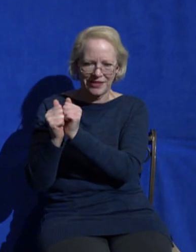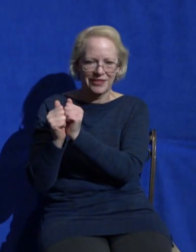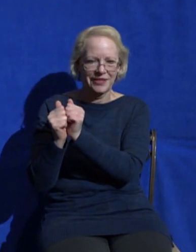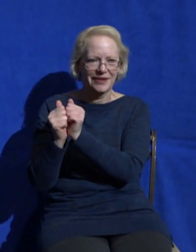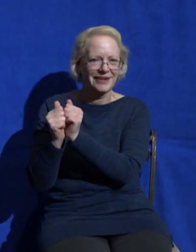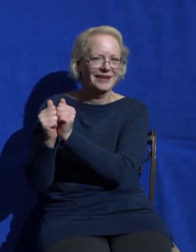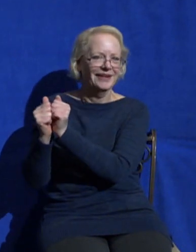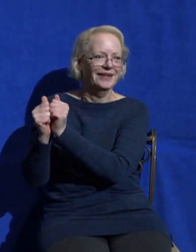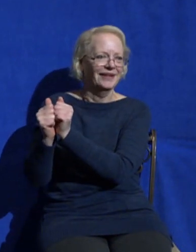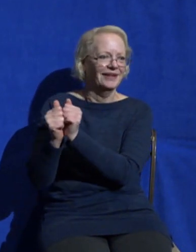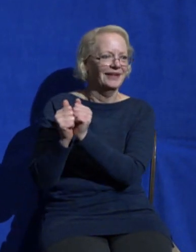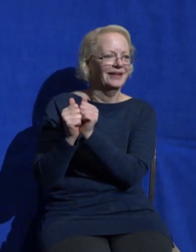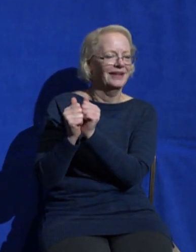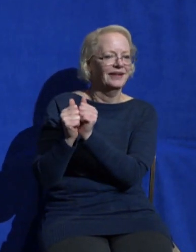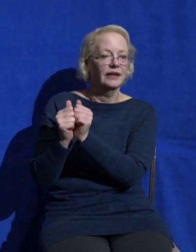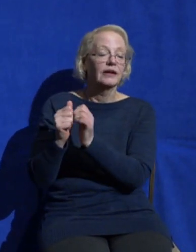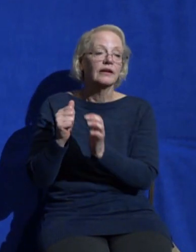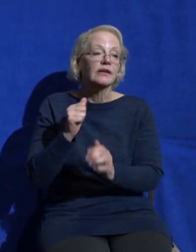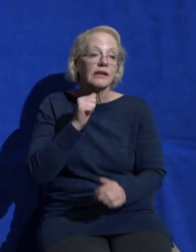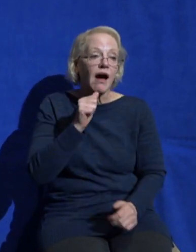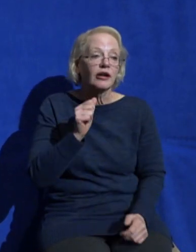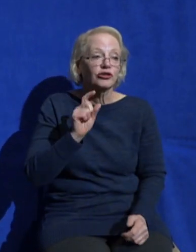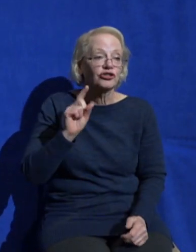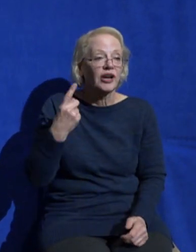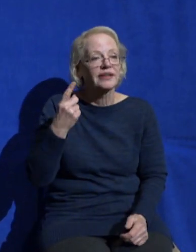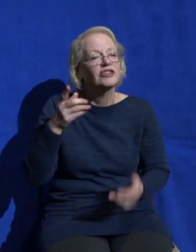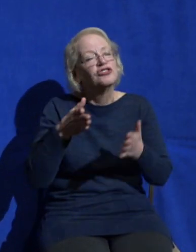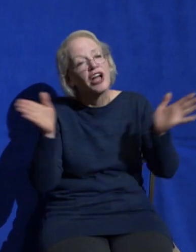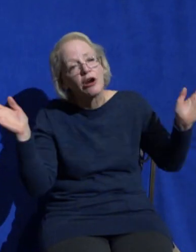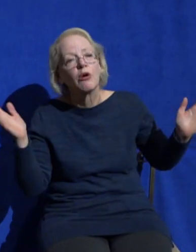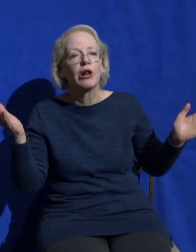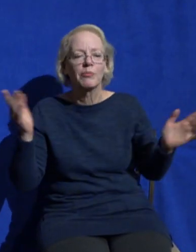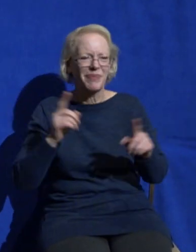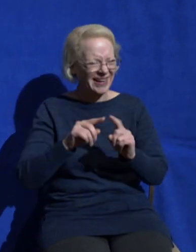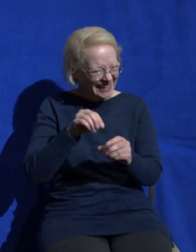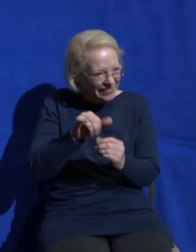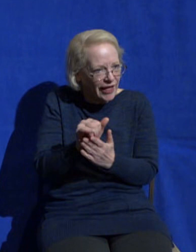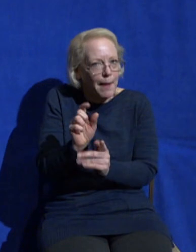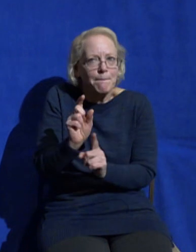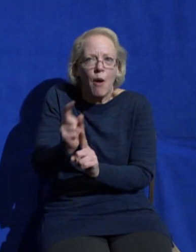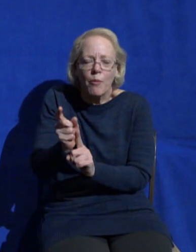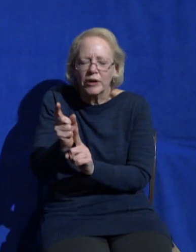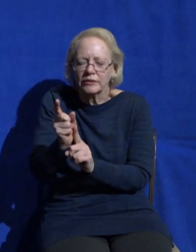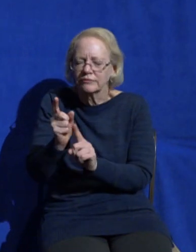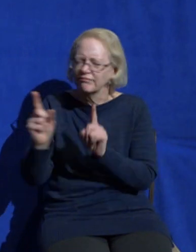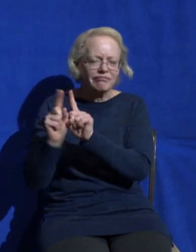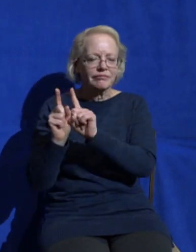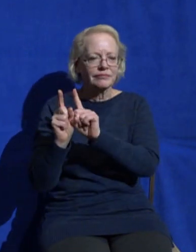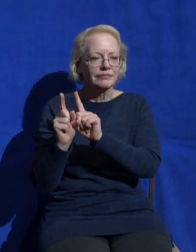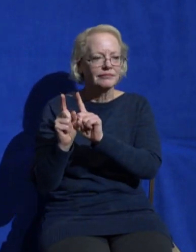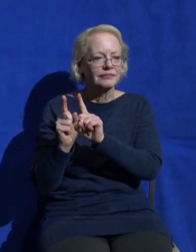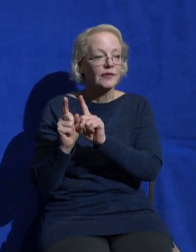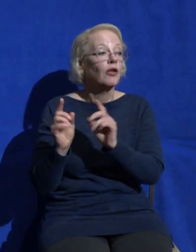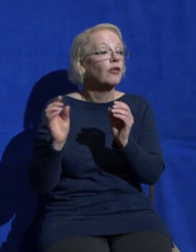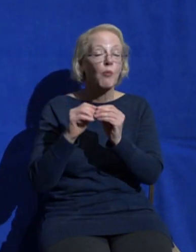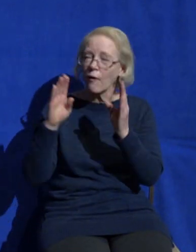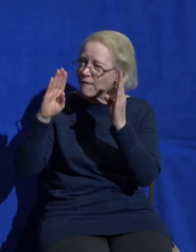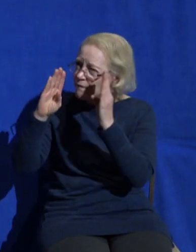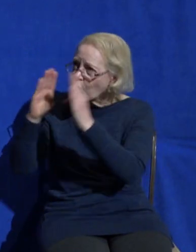in general but right there in that moment and the more focused you are on his sovereignty the less and less you